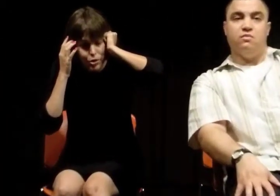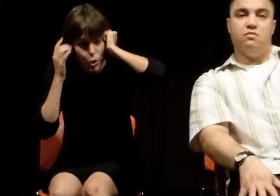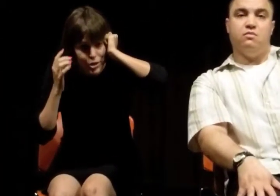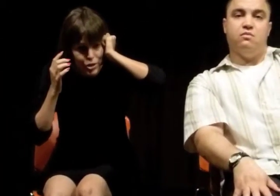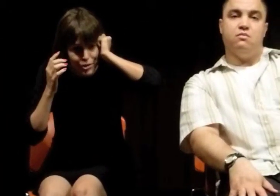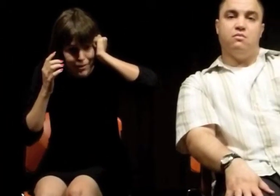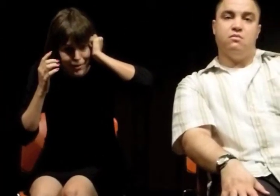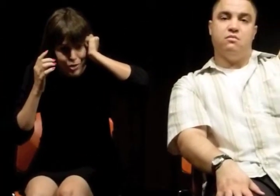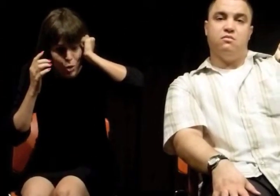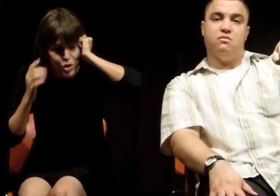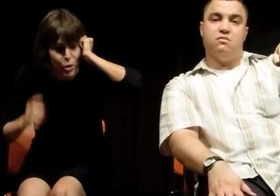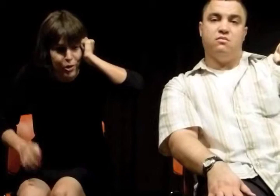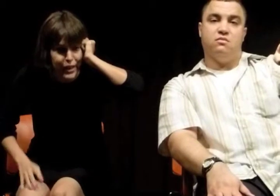George? George Nori.